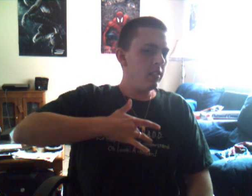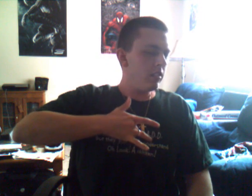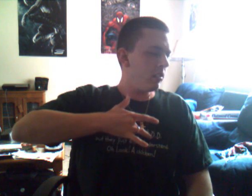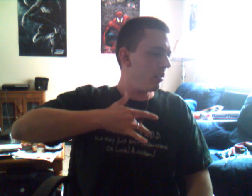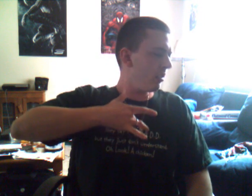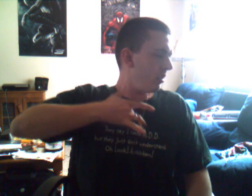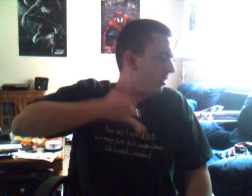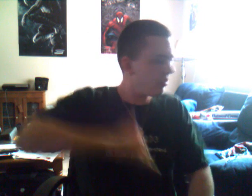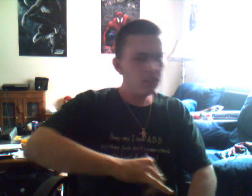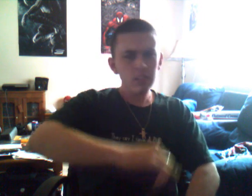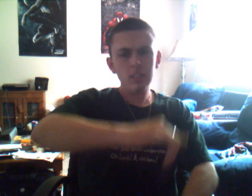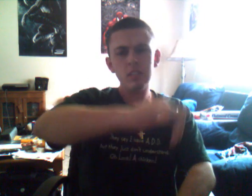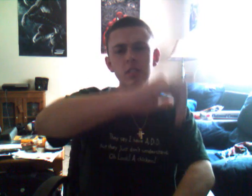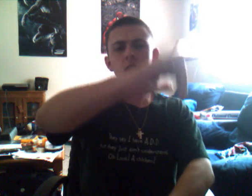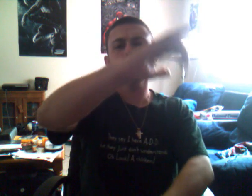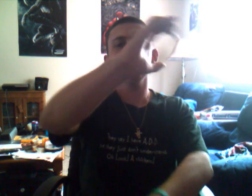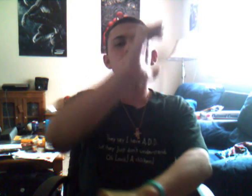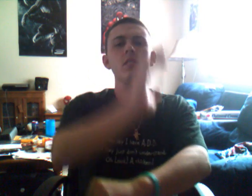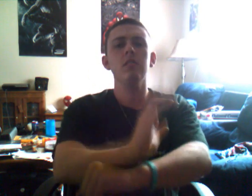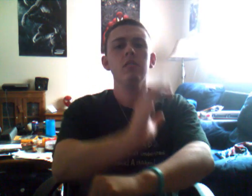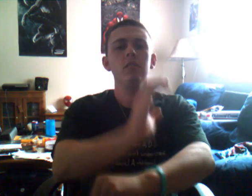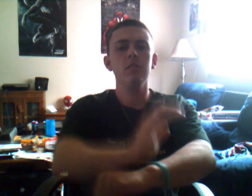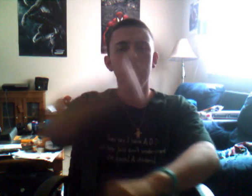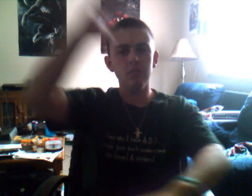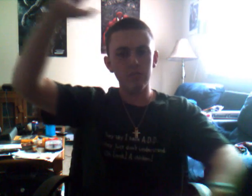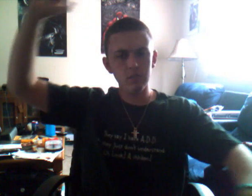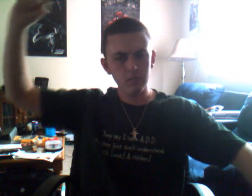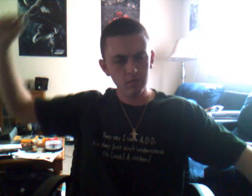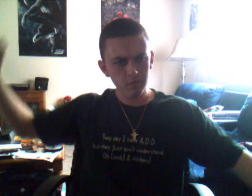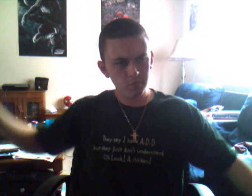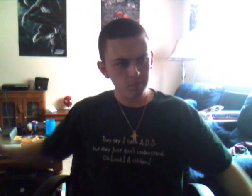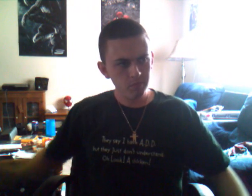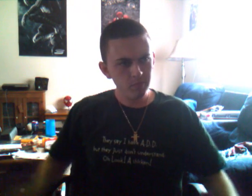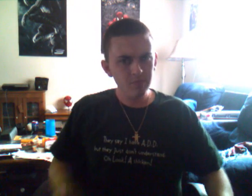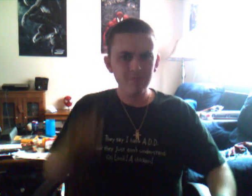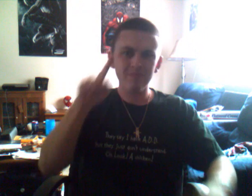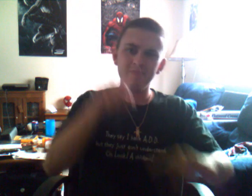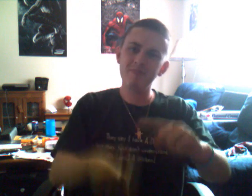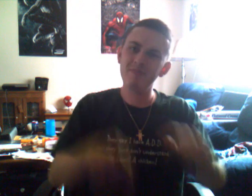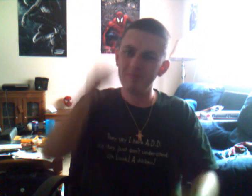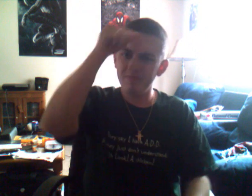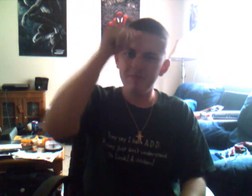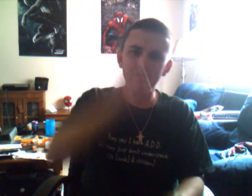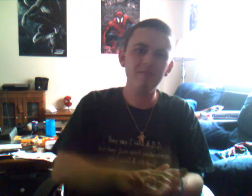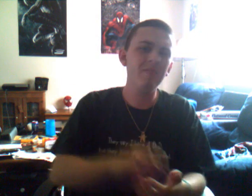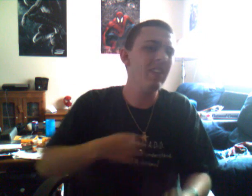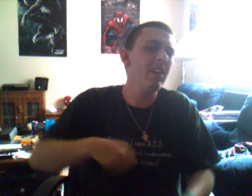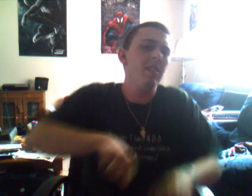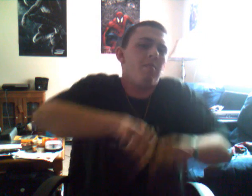believe I'm